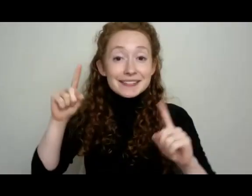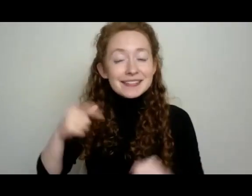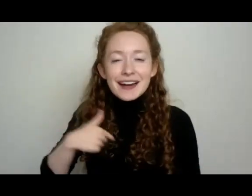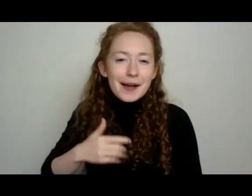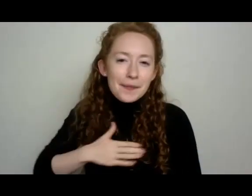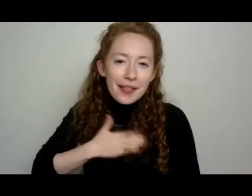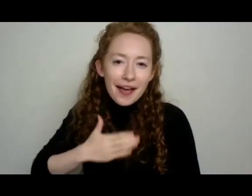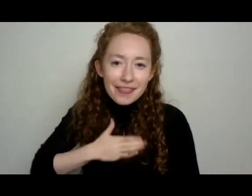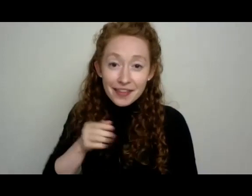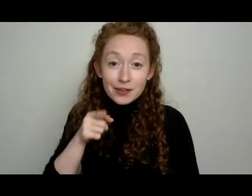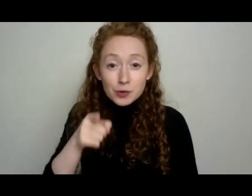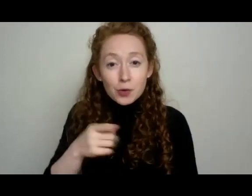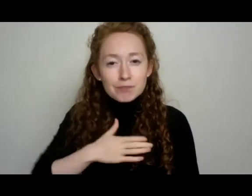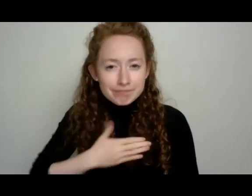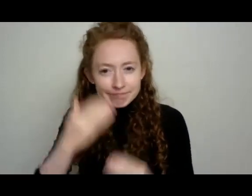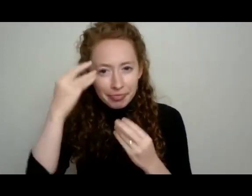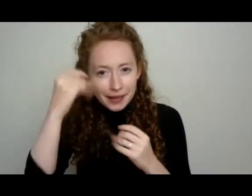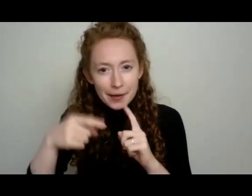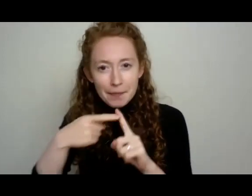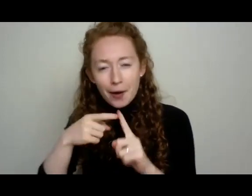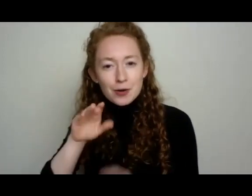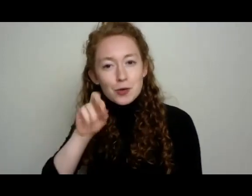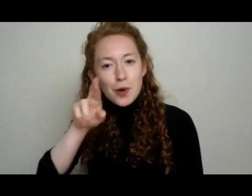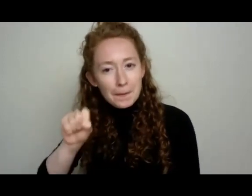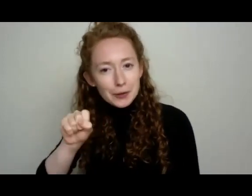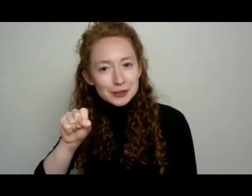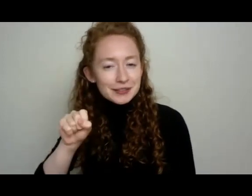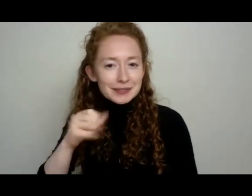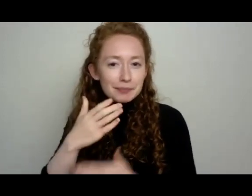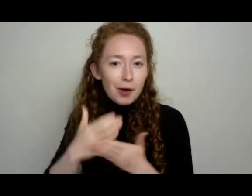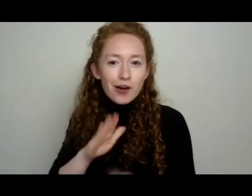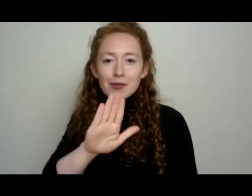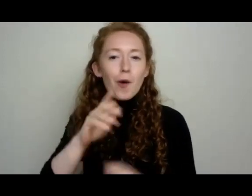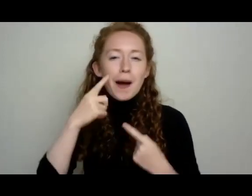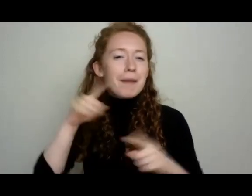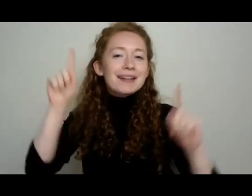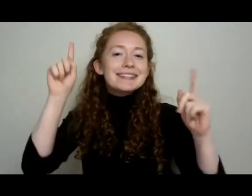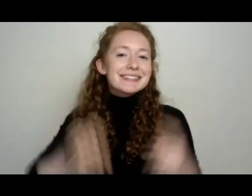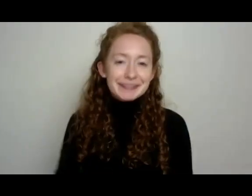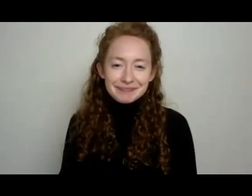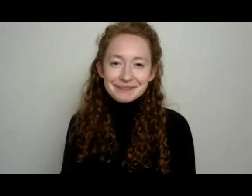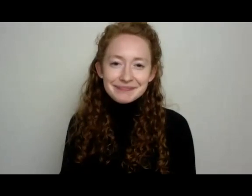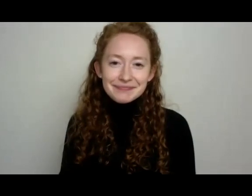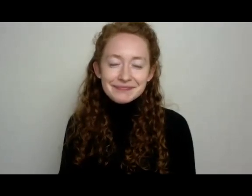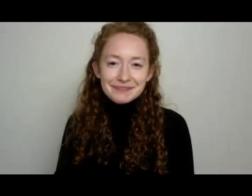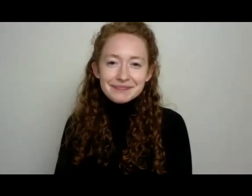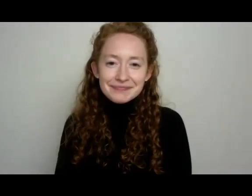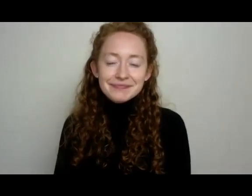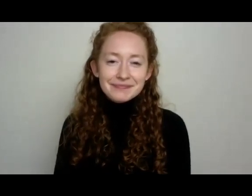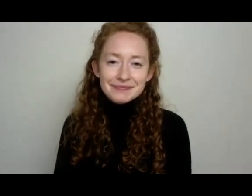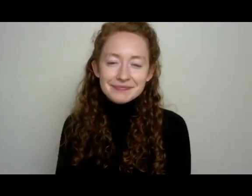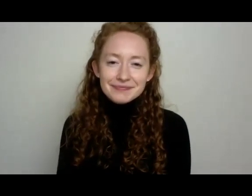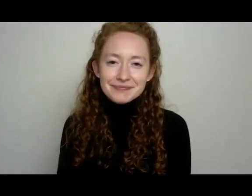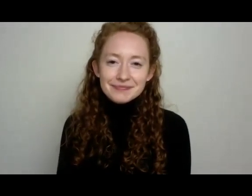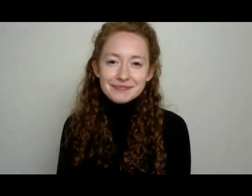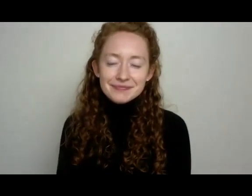that you are considering cucumber abundance among your portfolio of abundance to be growing in